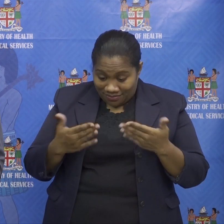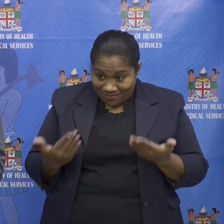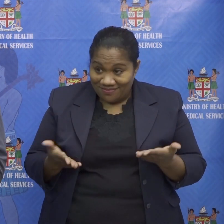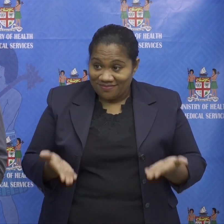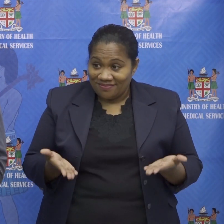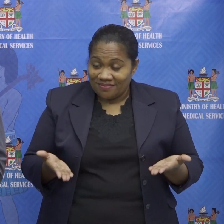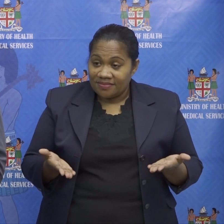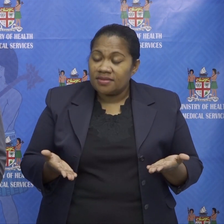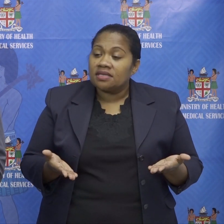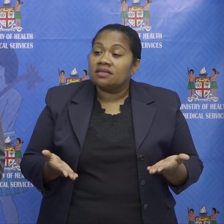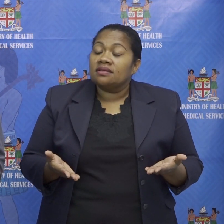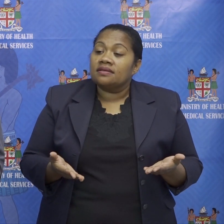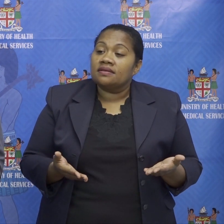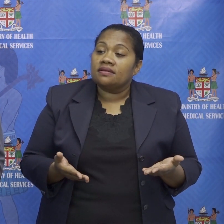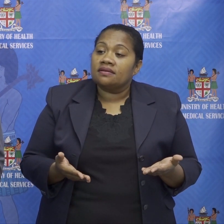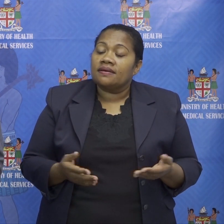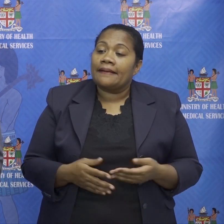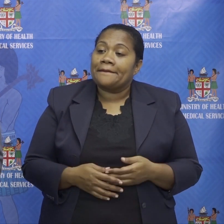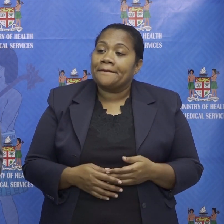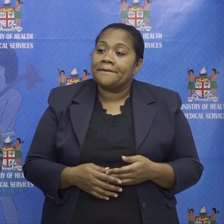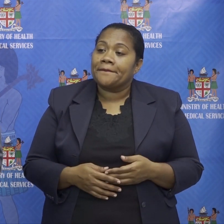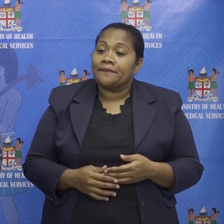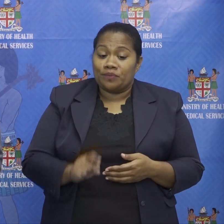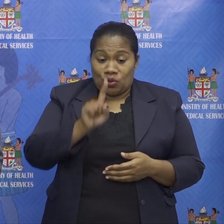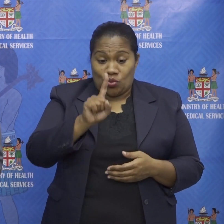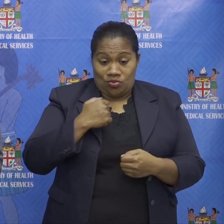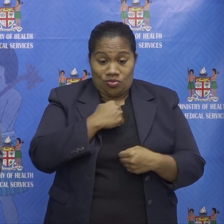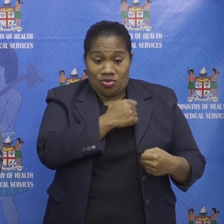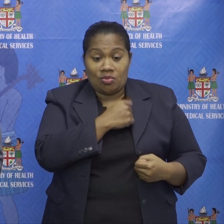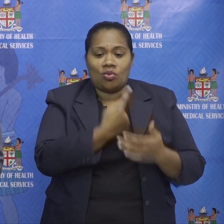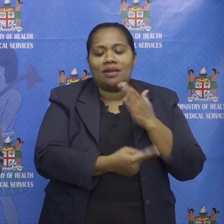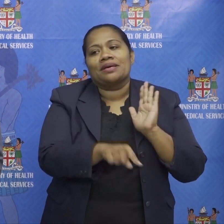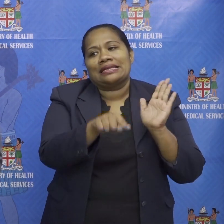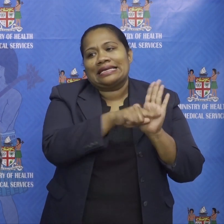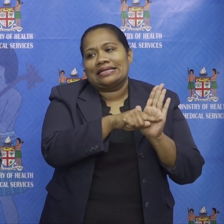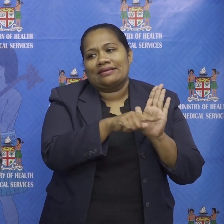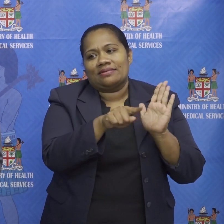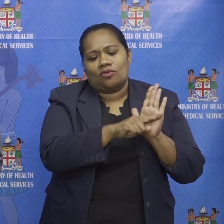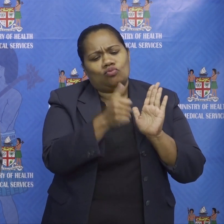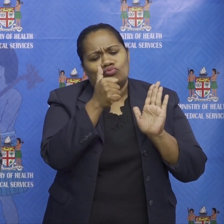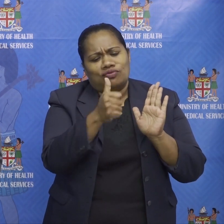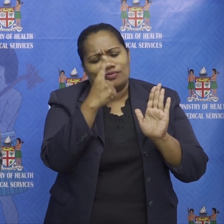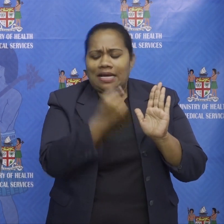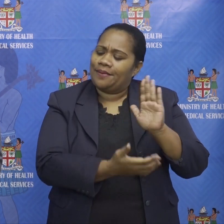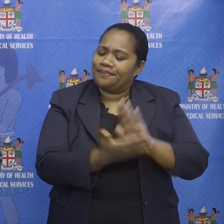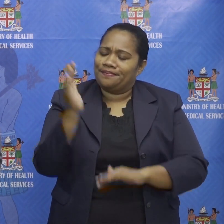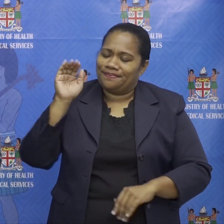one uh one of the soldiers was negative considered negative fit to go home